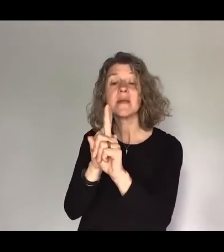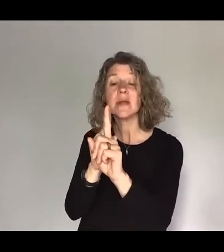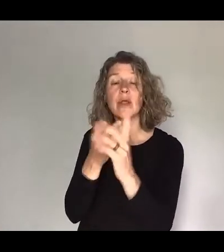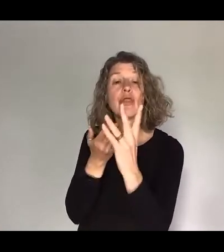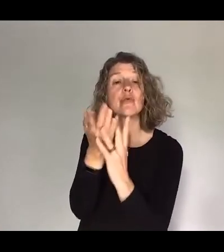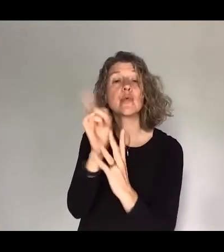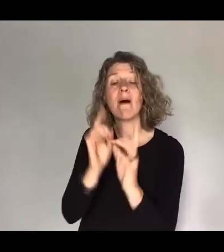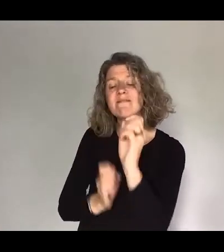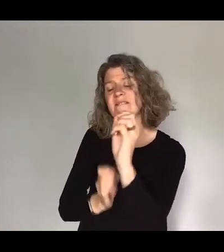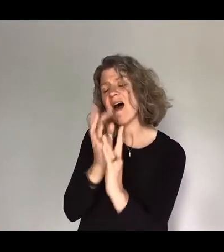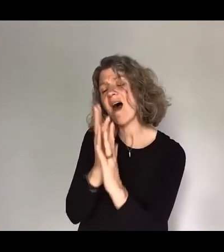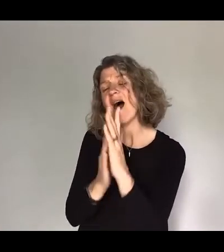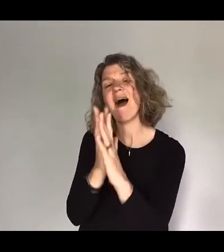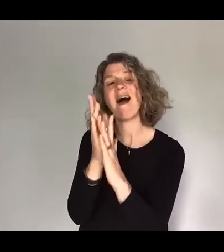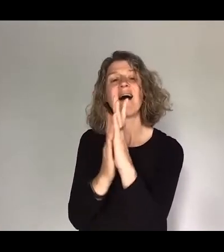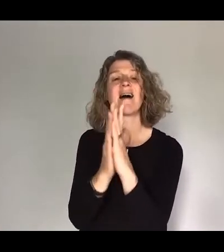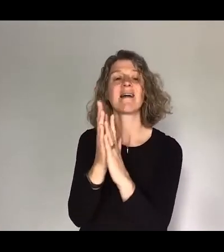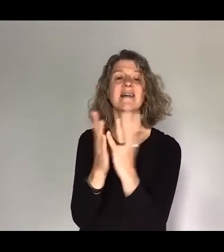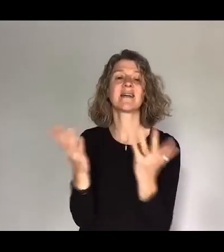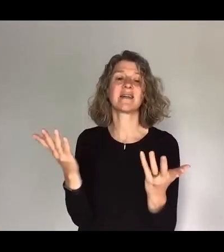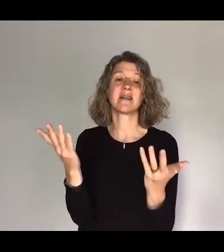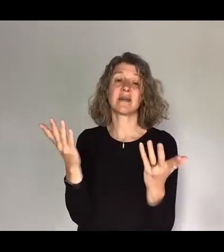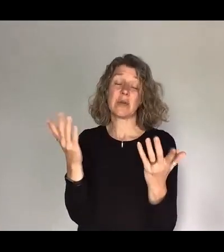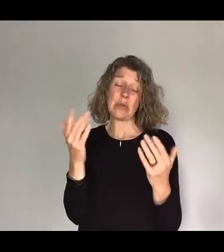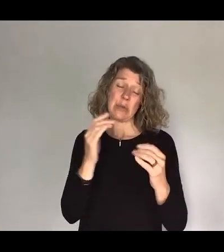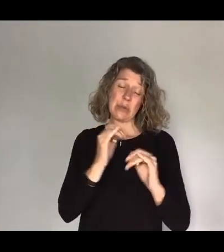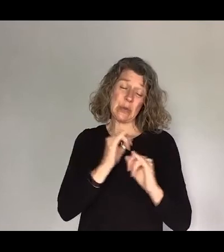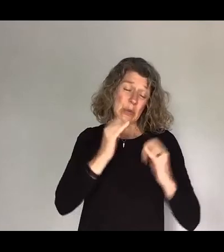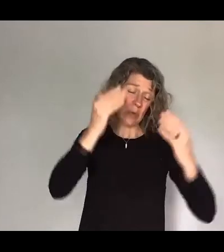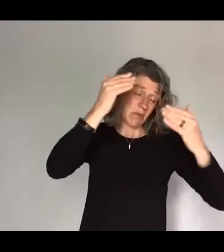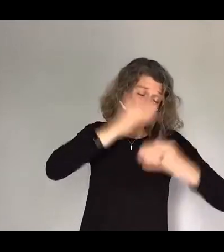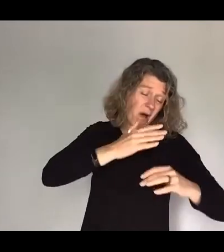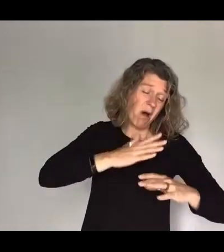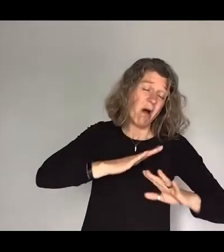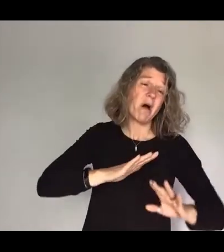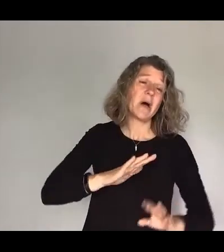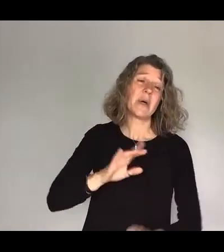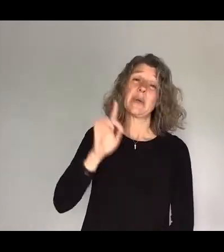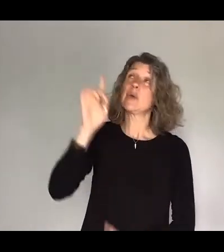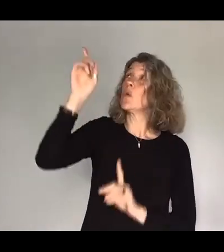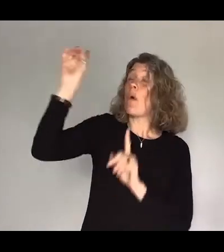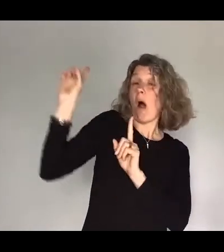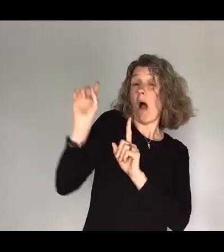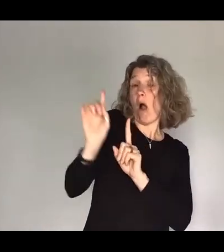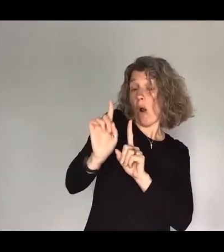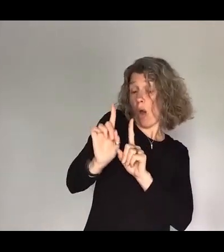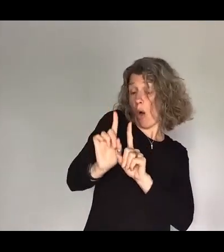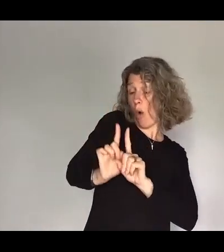in the darkest night you are close like no other